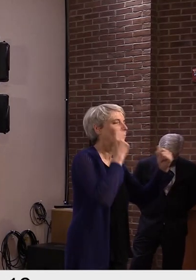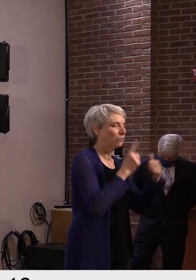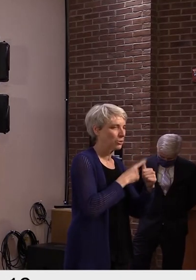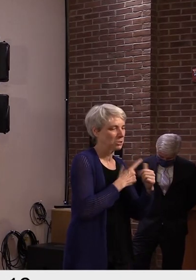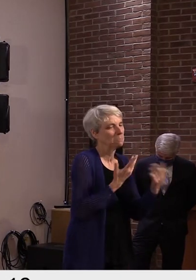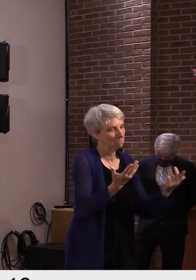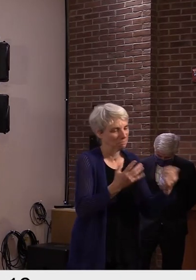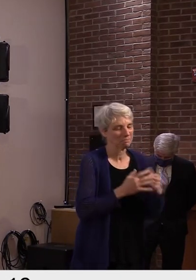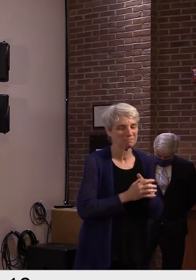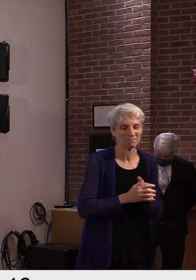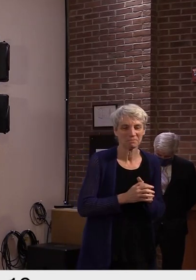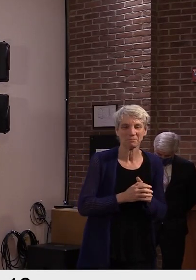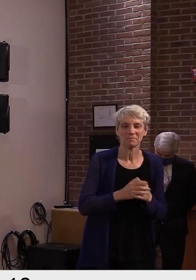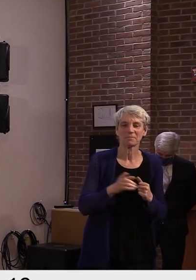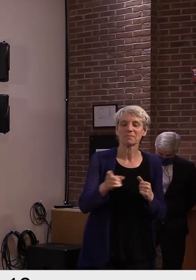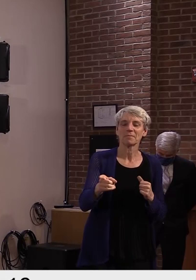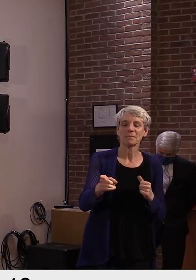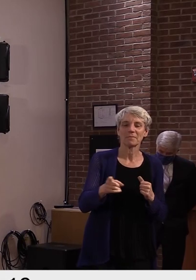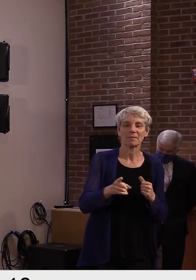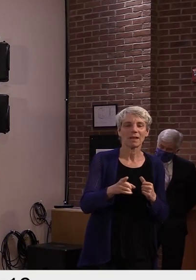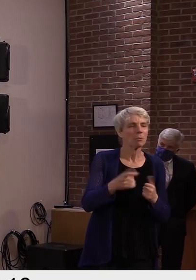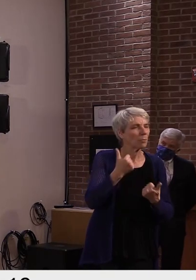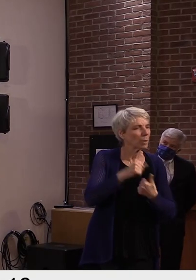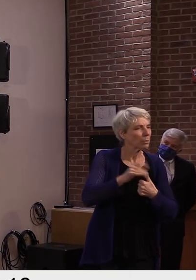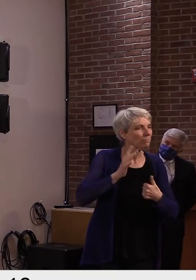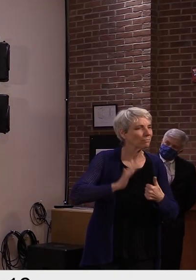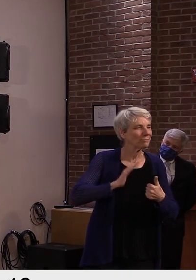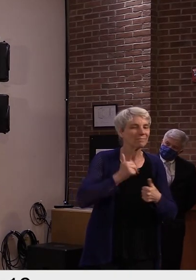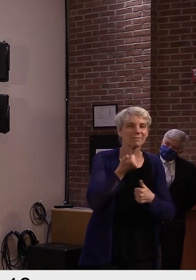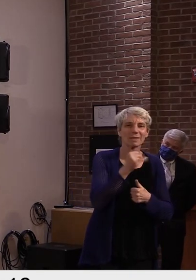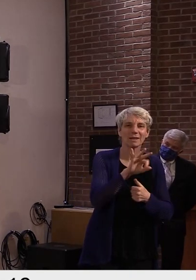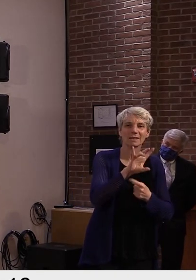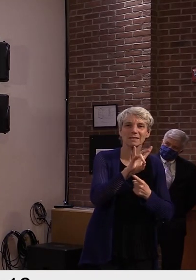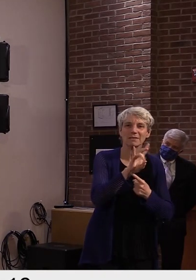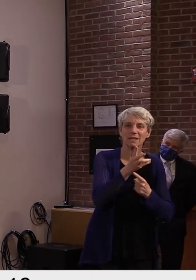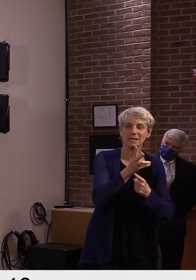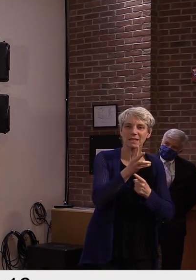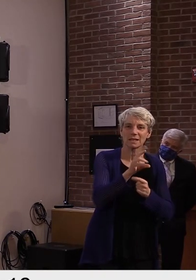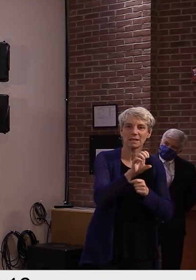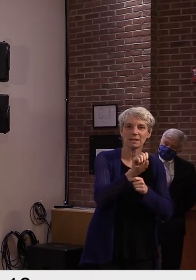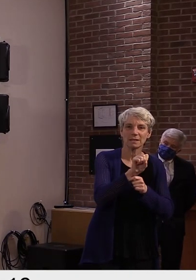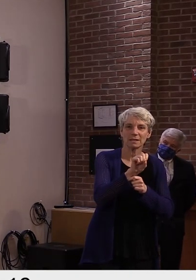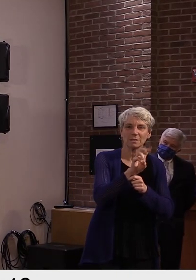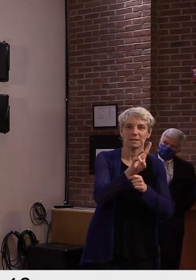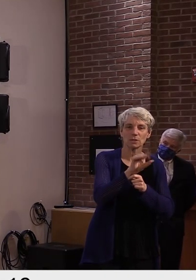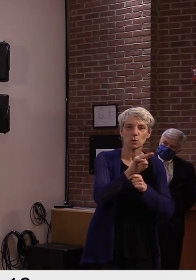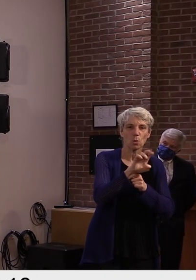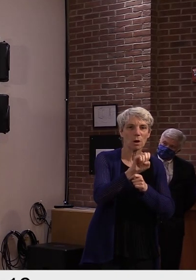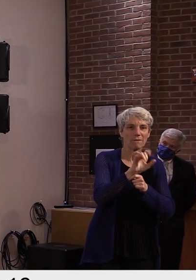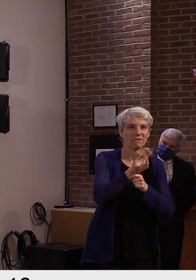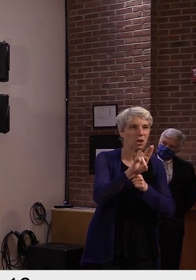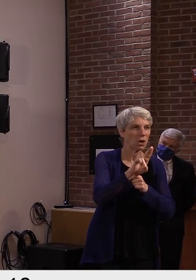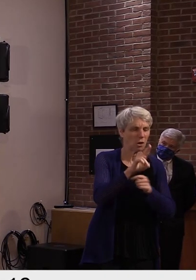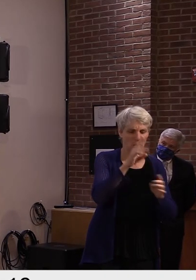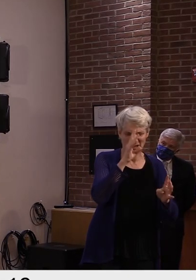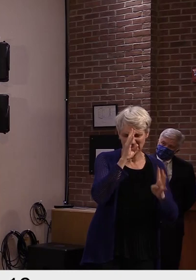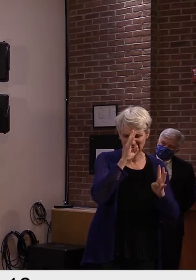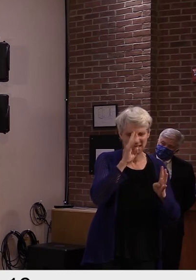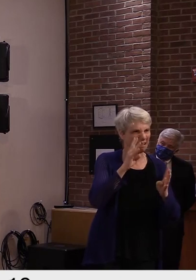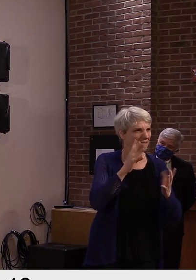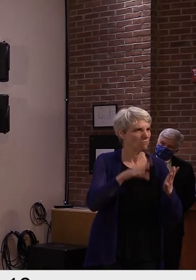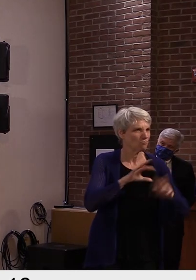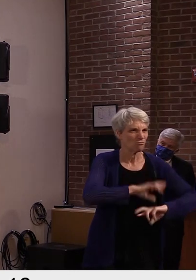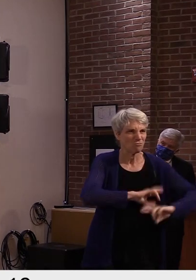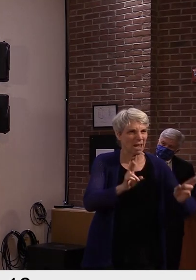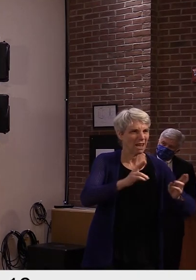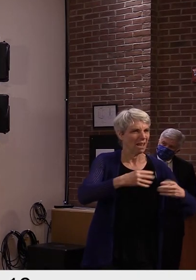And a repeat of the swine flu thing with the quickness of the speed of the vaccine